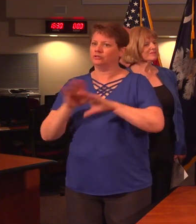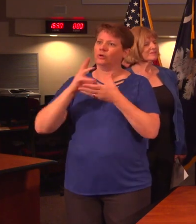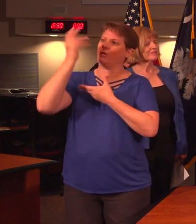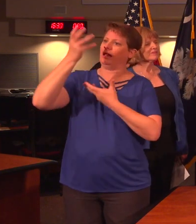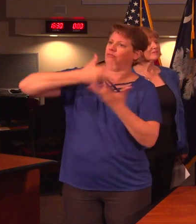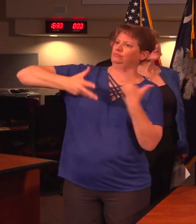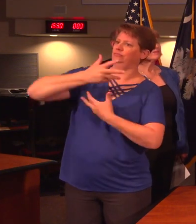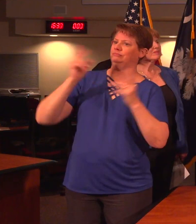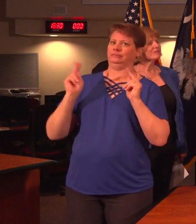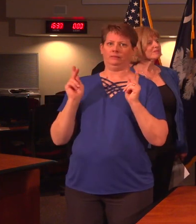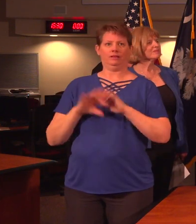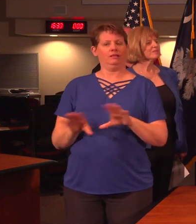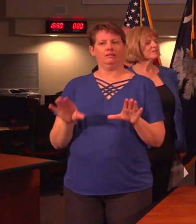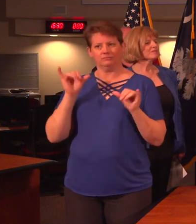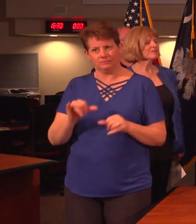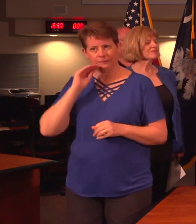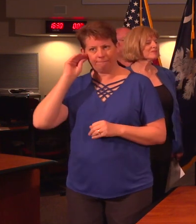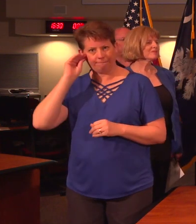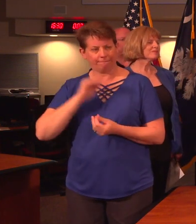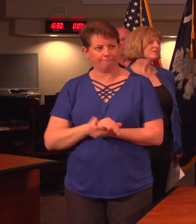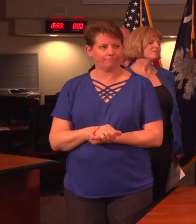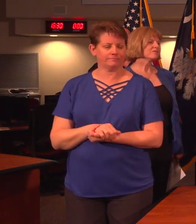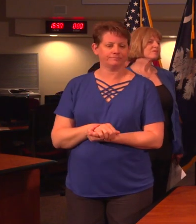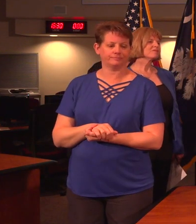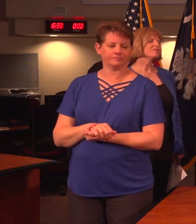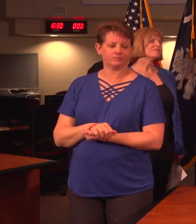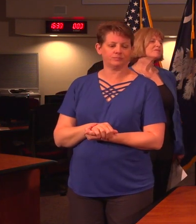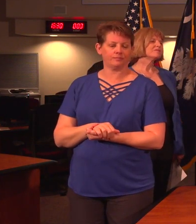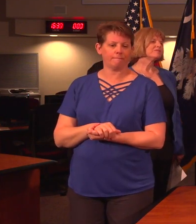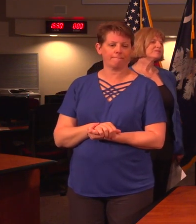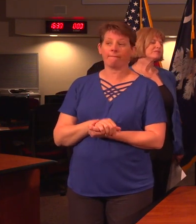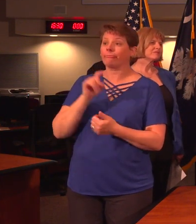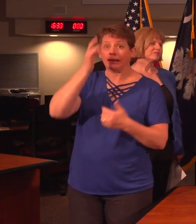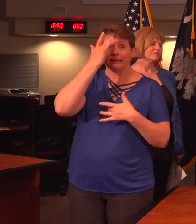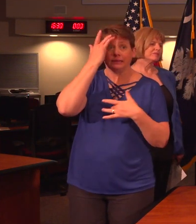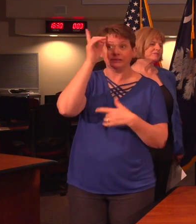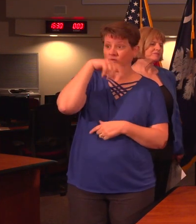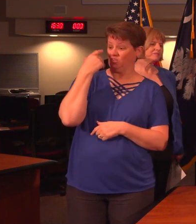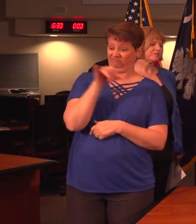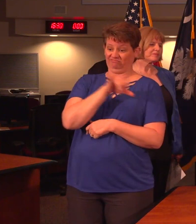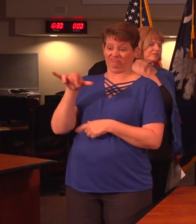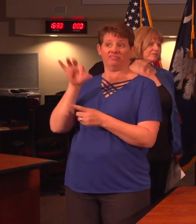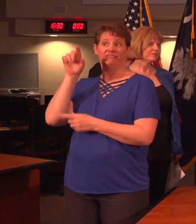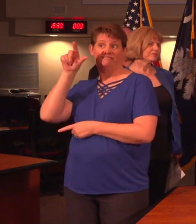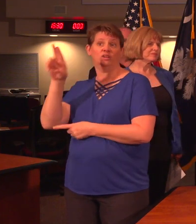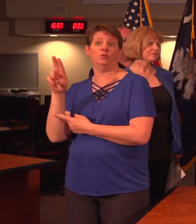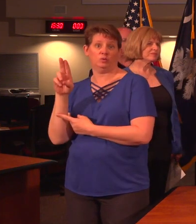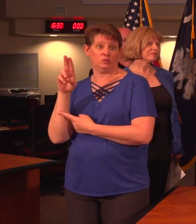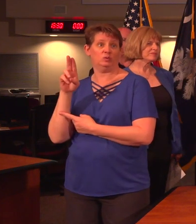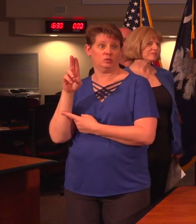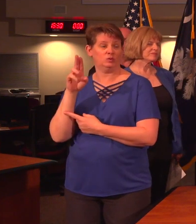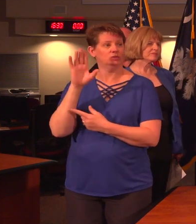attend public gatherings. From what we're seeing, this illness is very similar to the seasonal flu. So